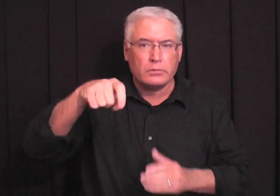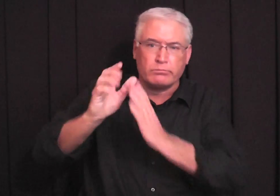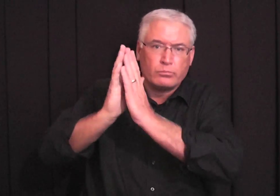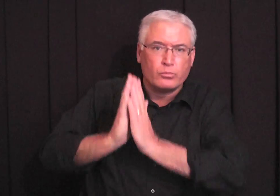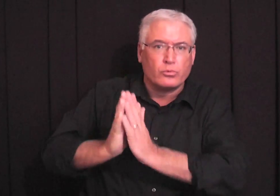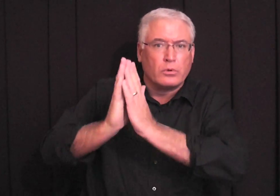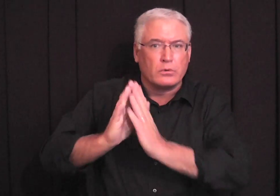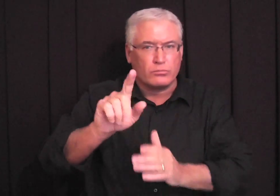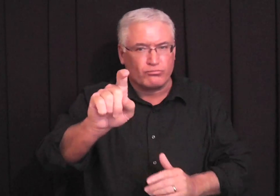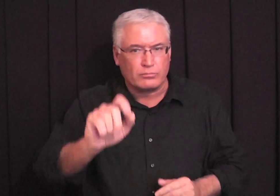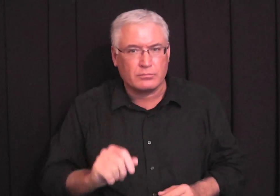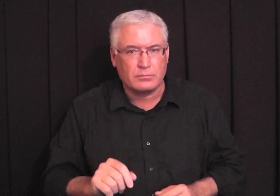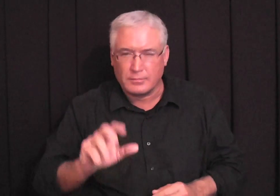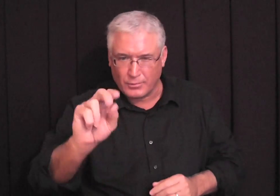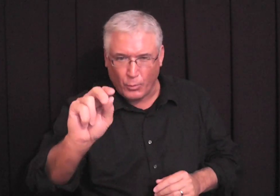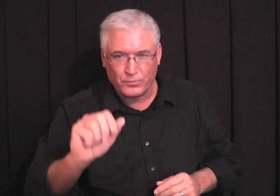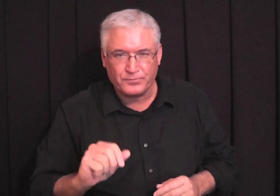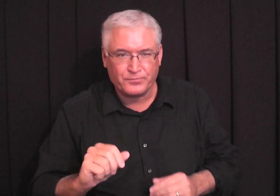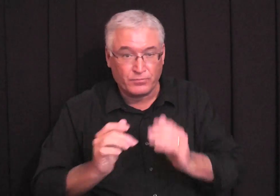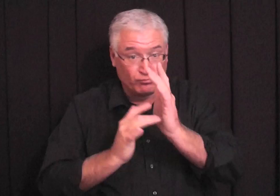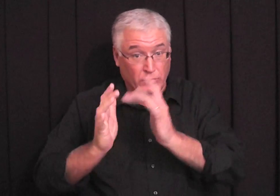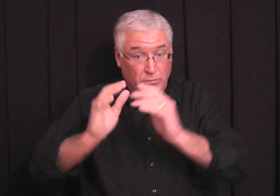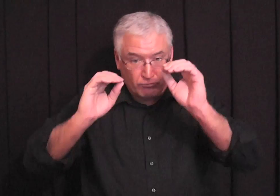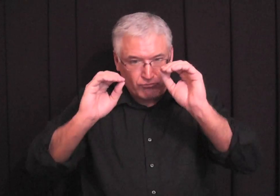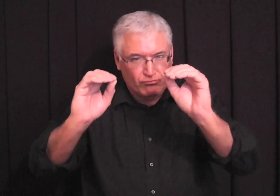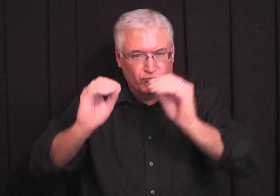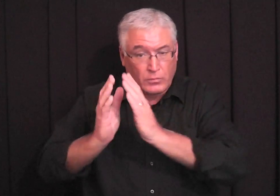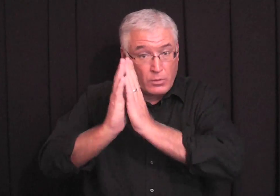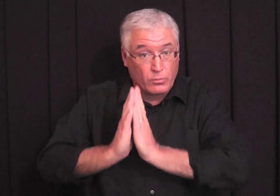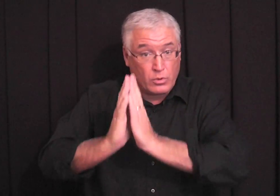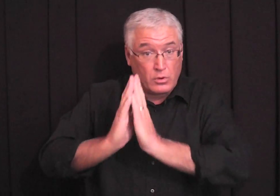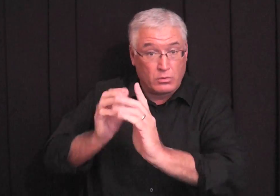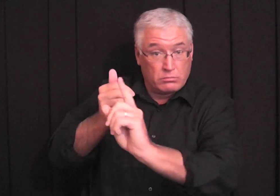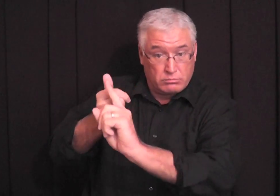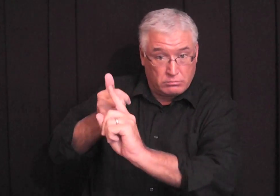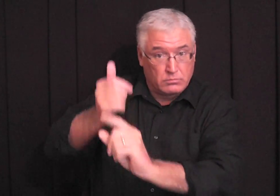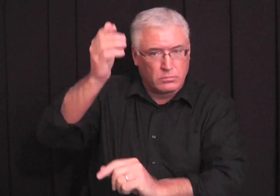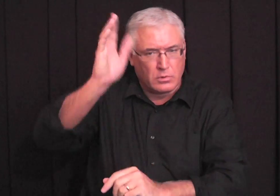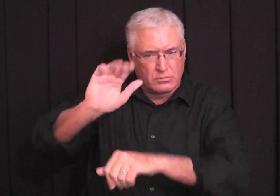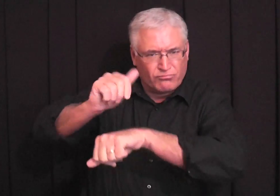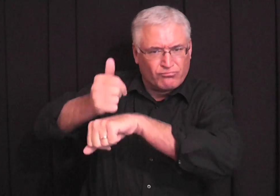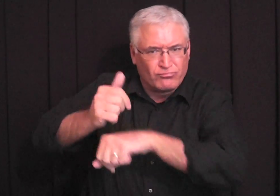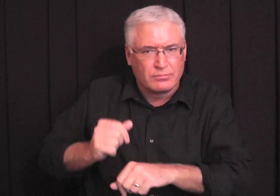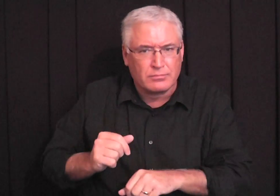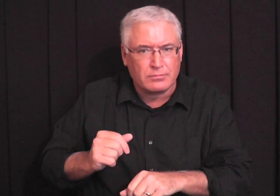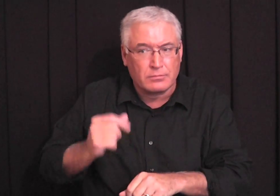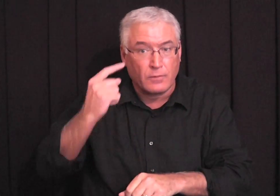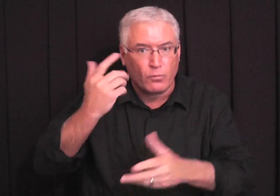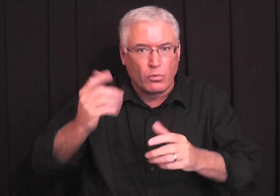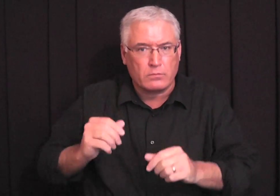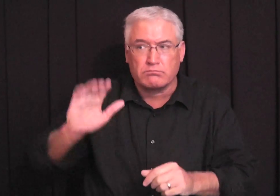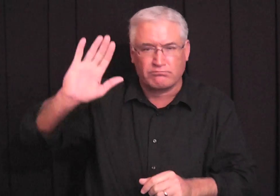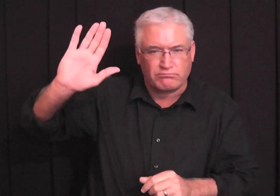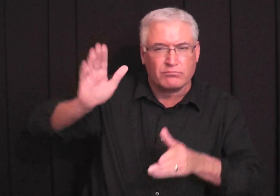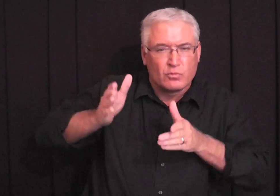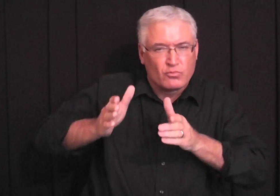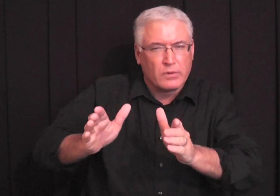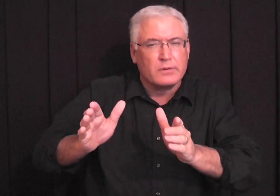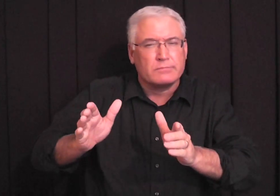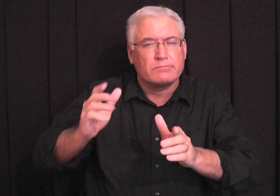the only reason that we pray? No, it's not. Jesus taught himself that prayer